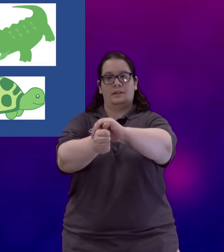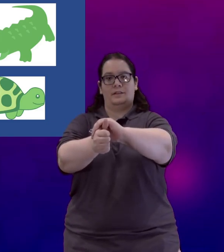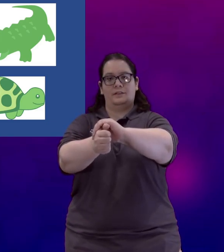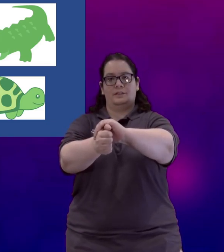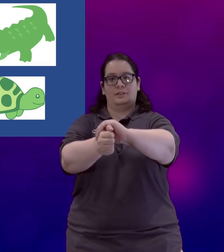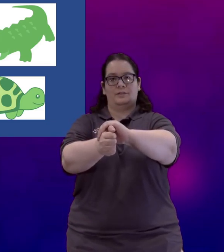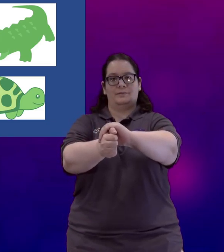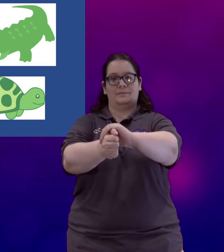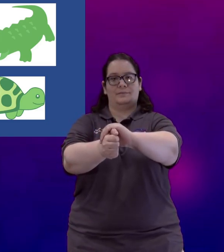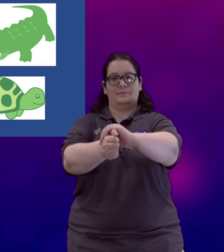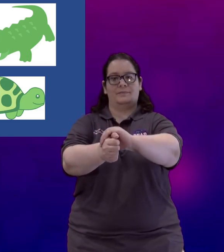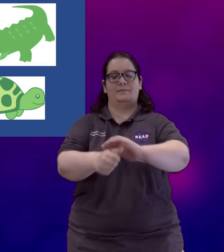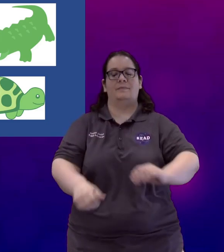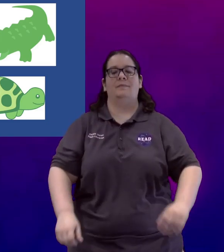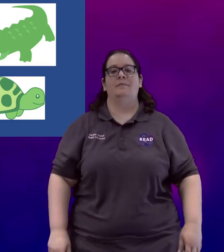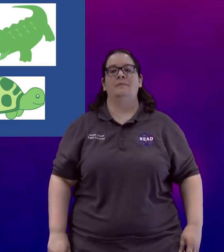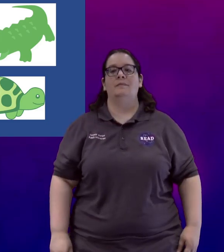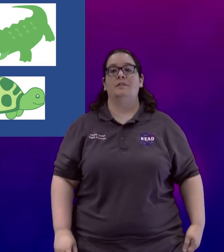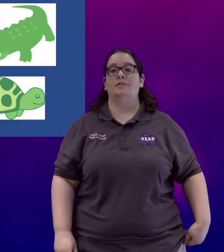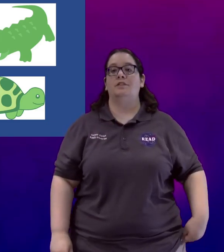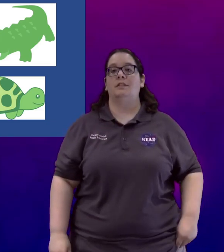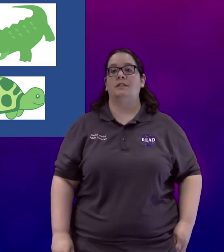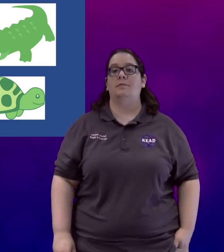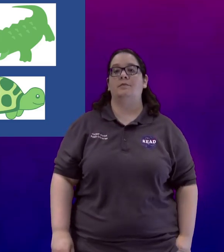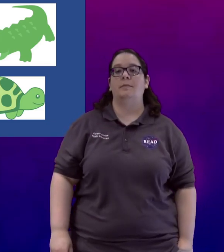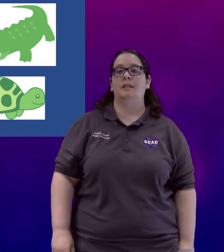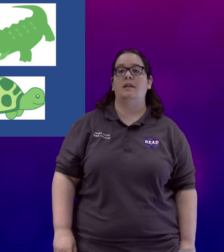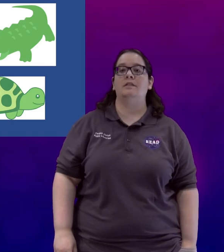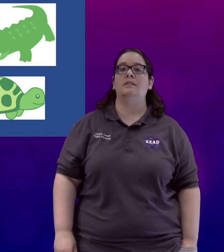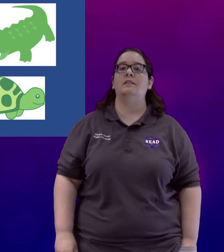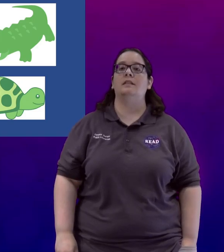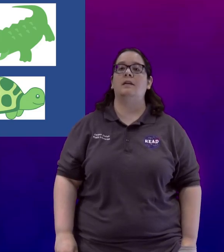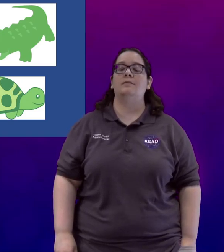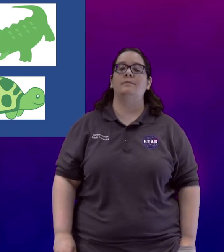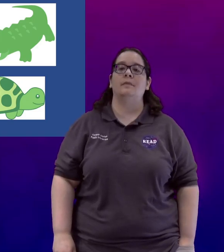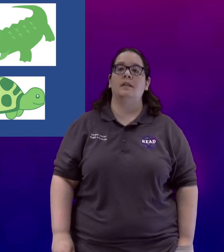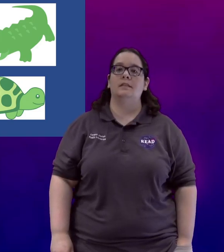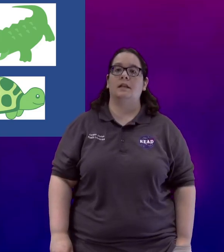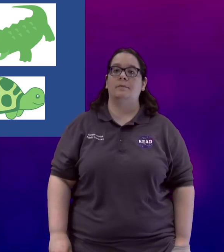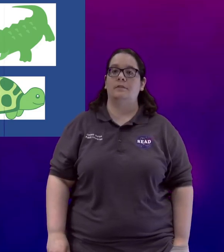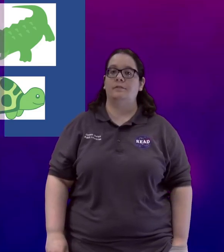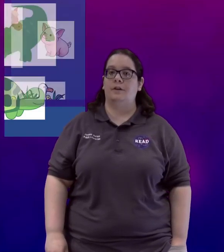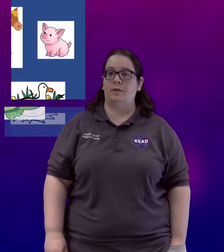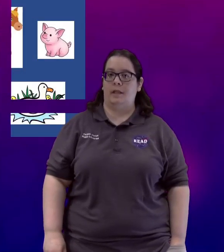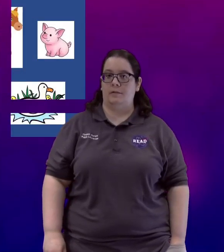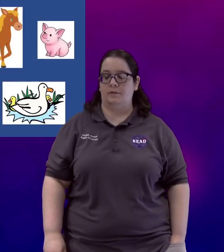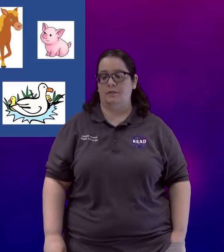Turtle. Those are just a couple of reptiles. Now some farm animals.